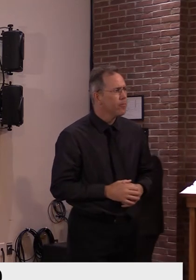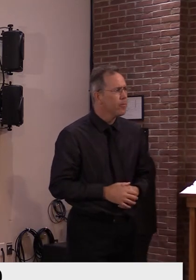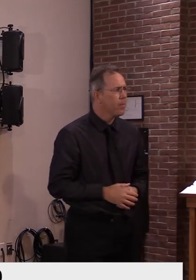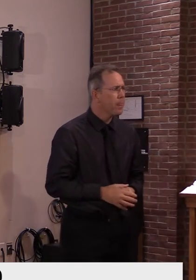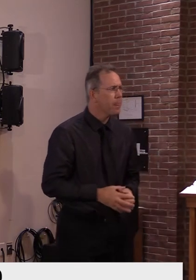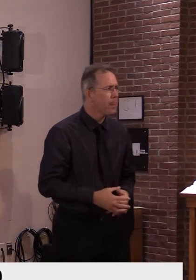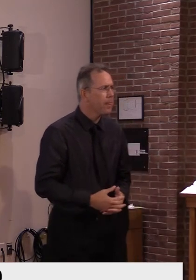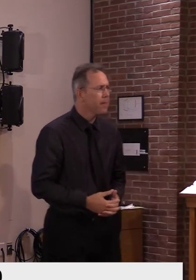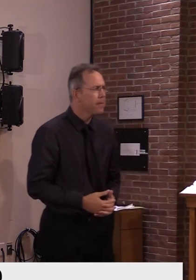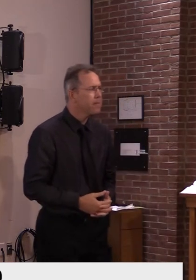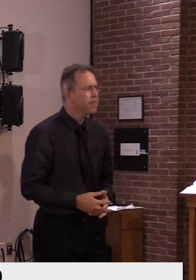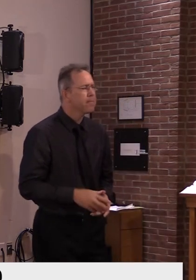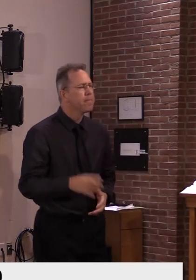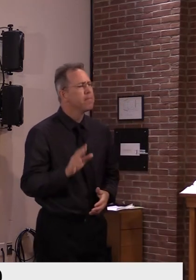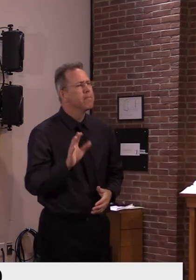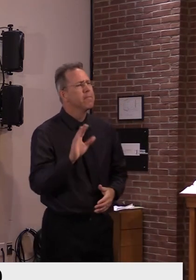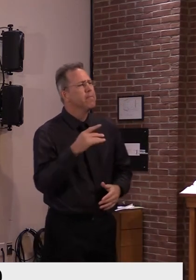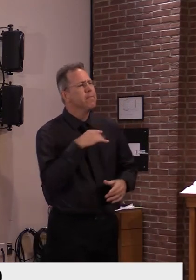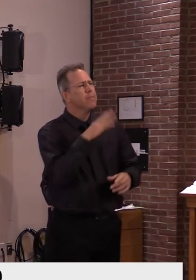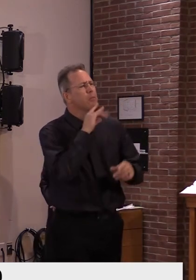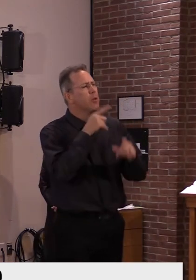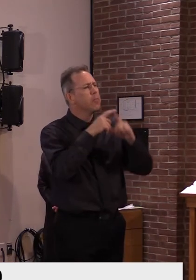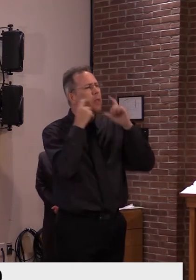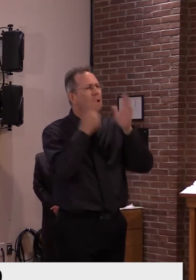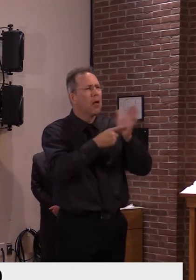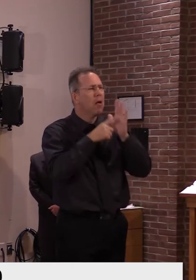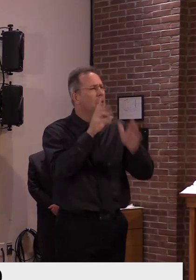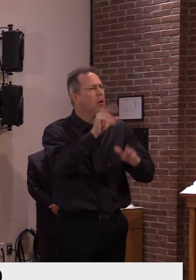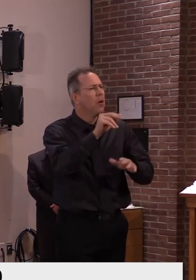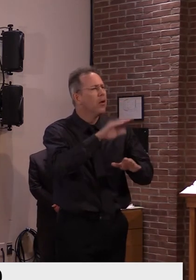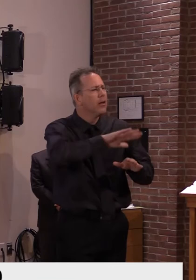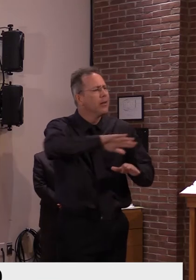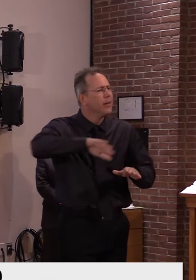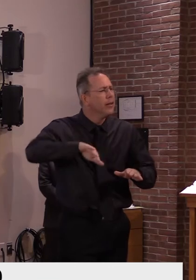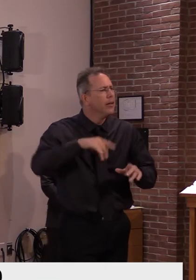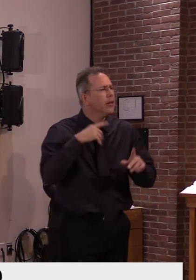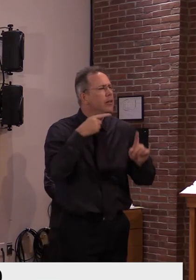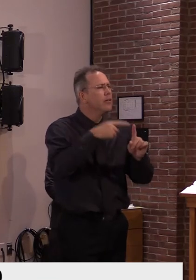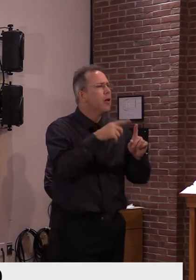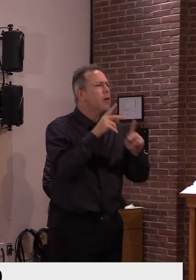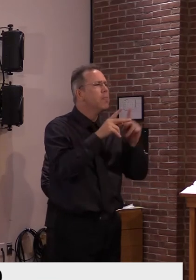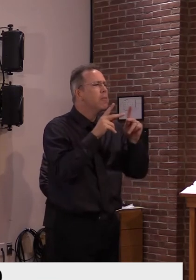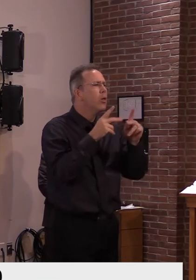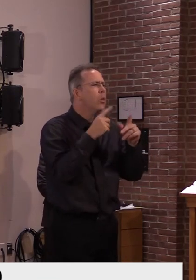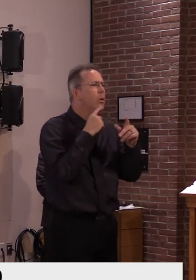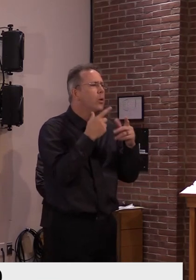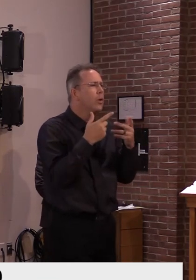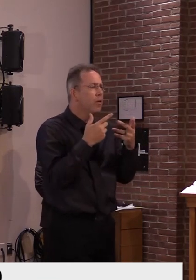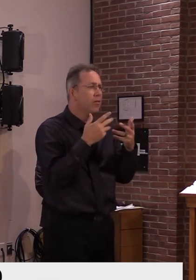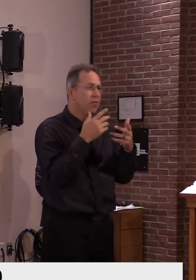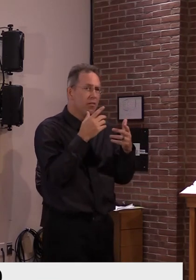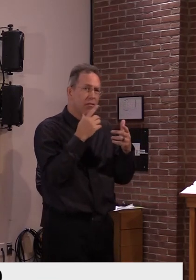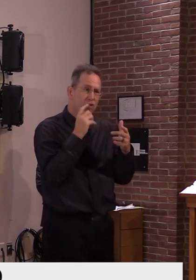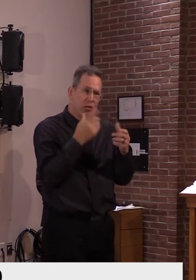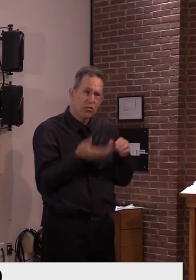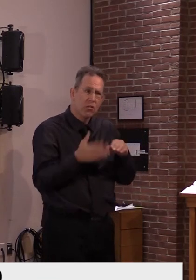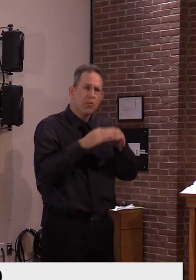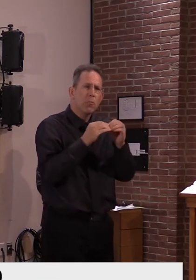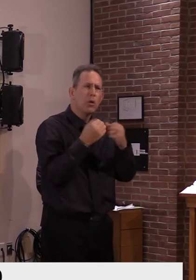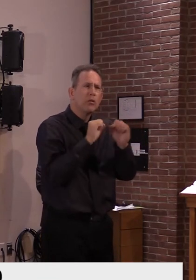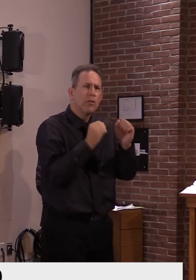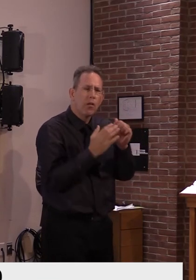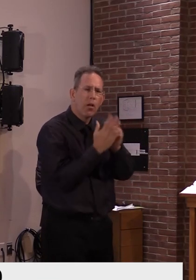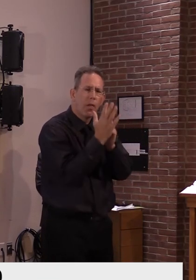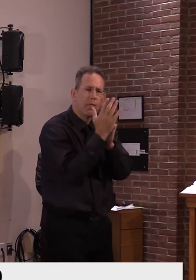but people who are worried for the wrong protection wouldn't clubs be, uh, yeah, if they, yeah, if they chose to do that, I